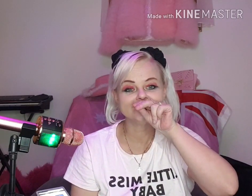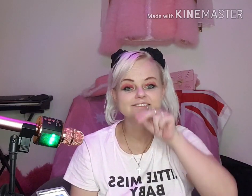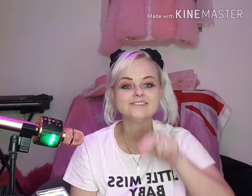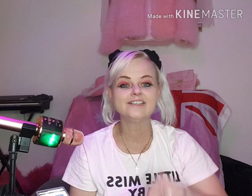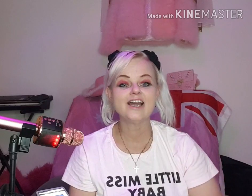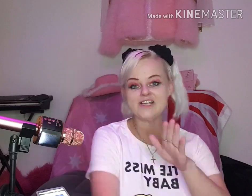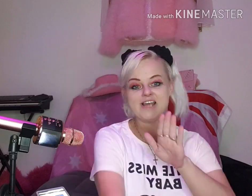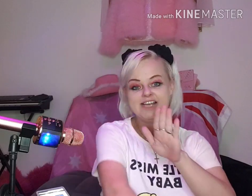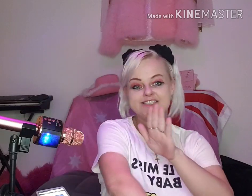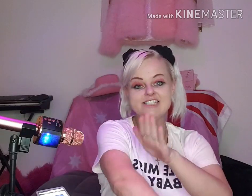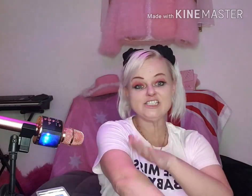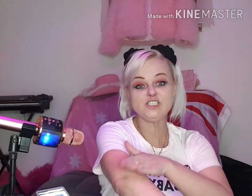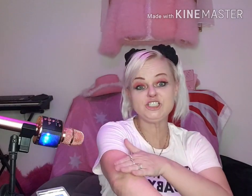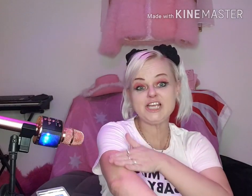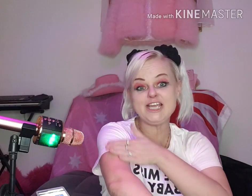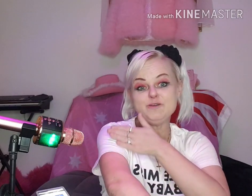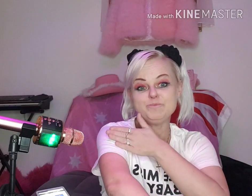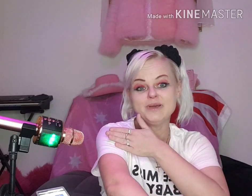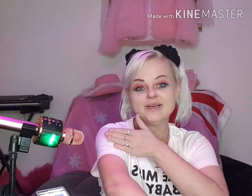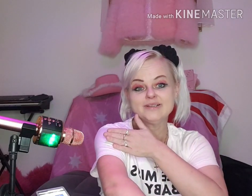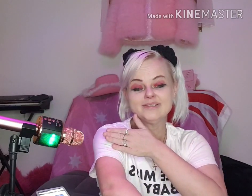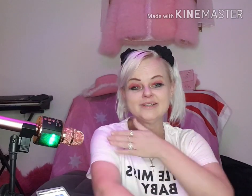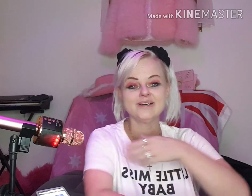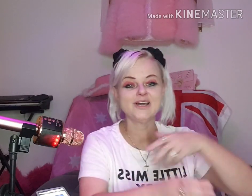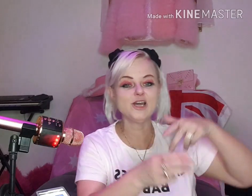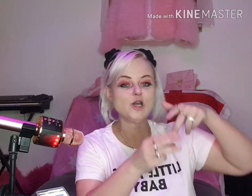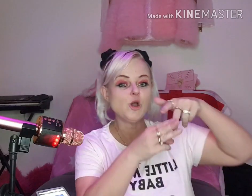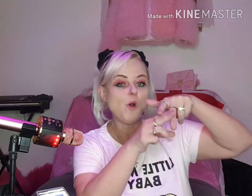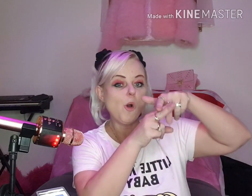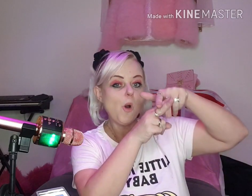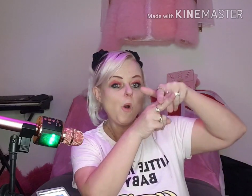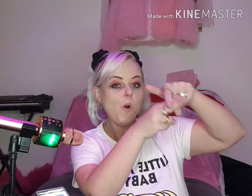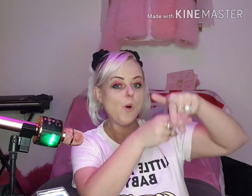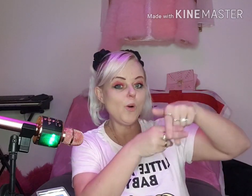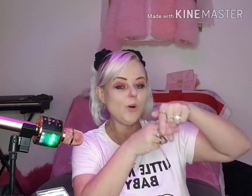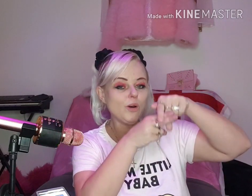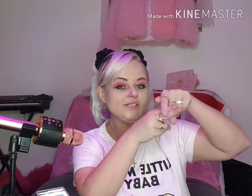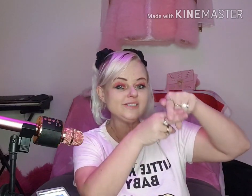That's sheep, horse,